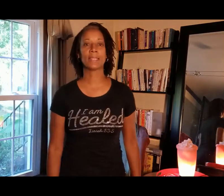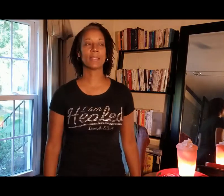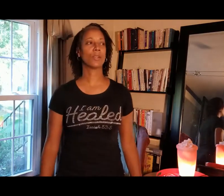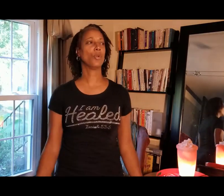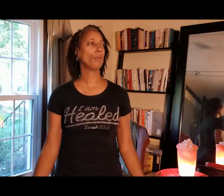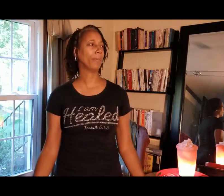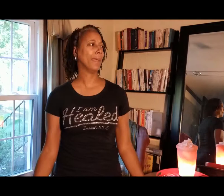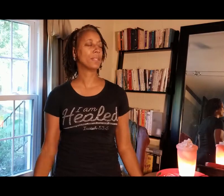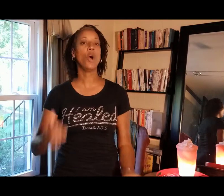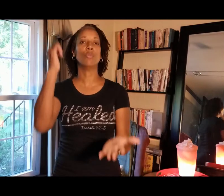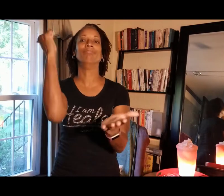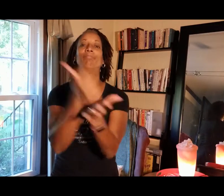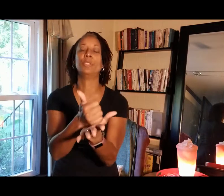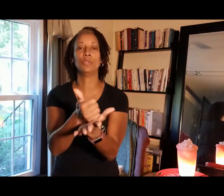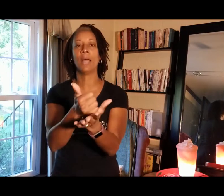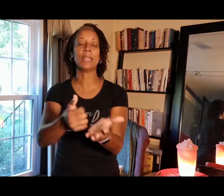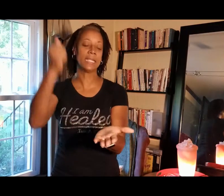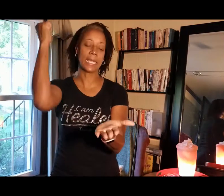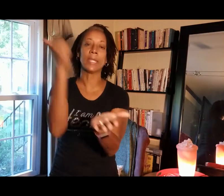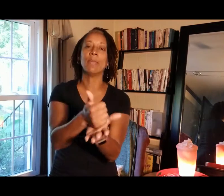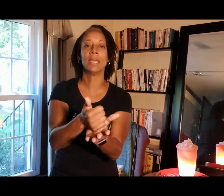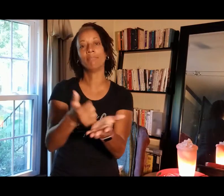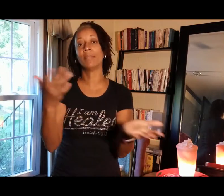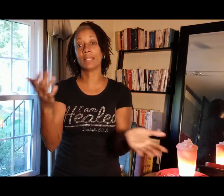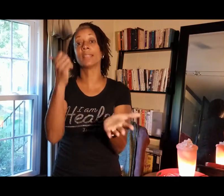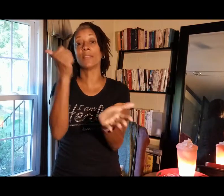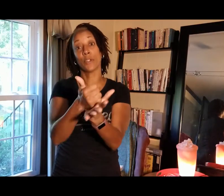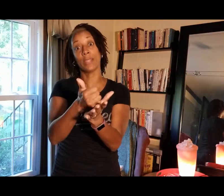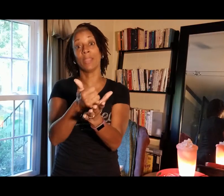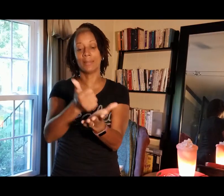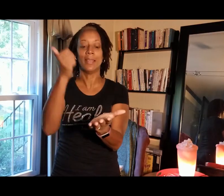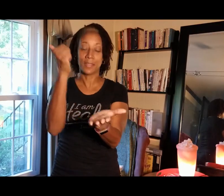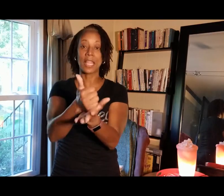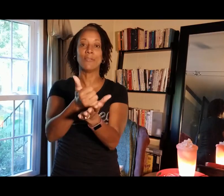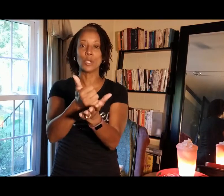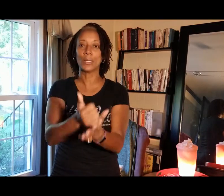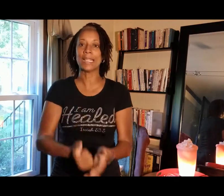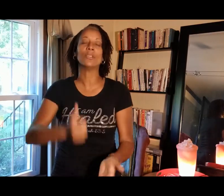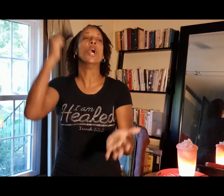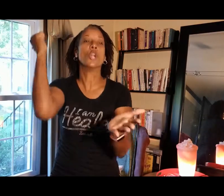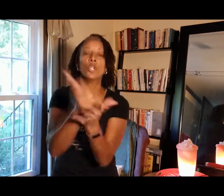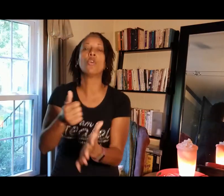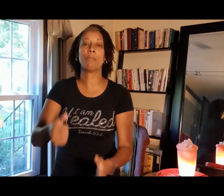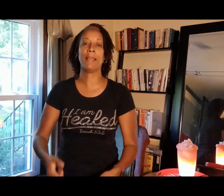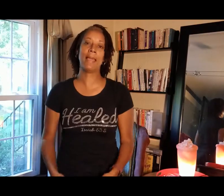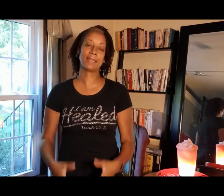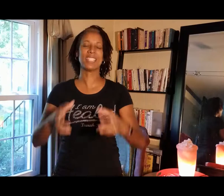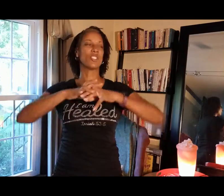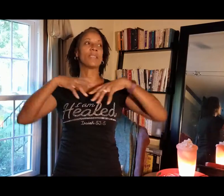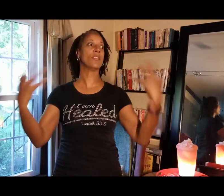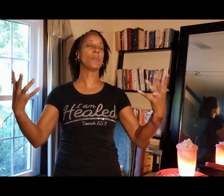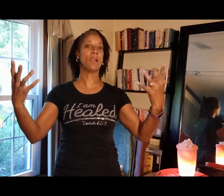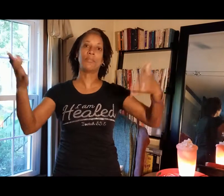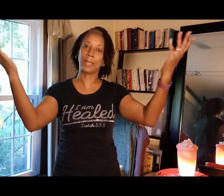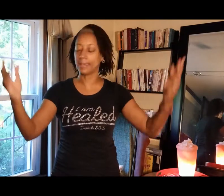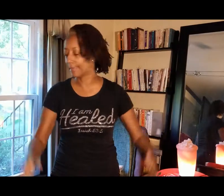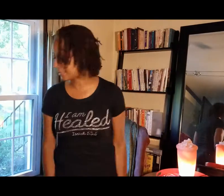chloroplast. Chloroplast. Oh, boom. I did amen. That's a sign for amen. The gavel going down. Chloroplast. It just sounds powerful. I did that.